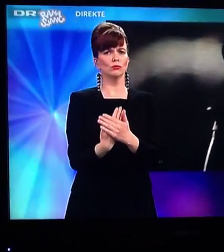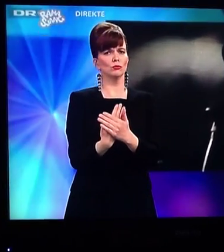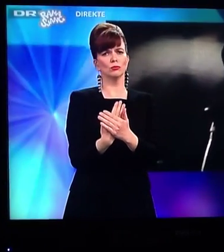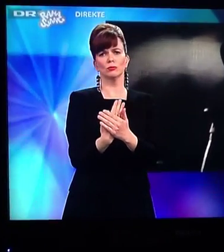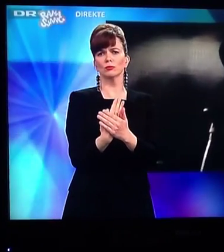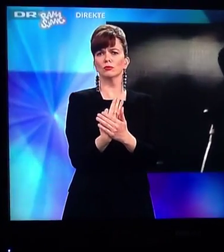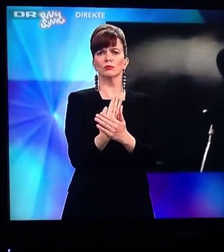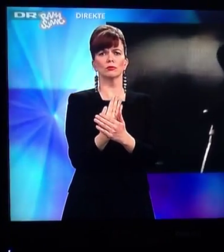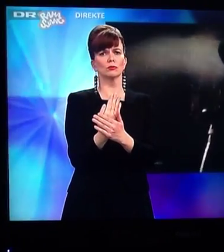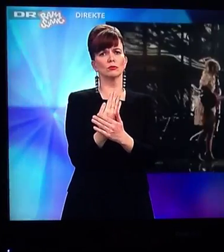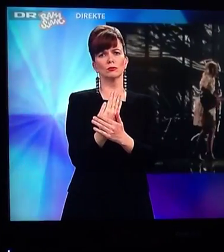soon. Thank you.